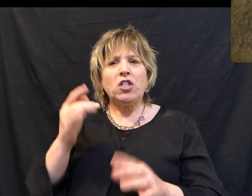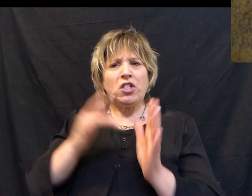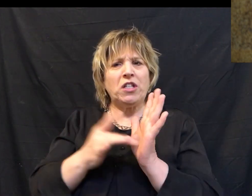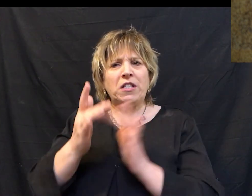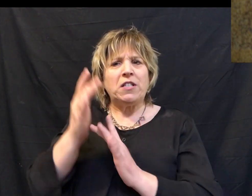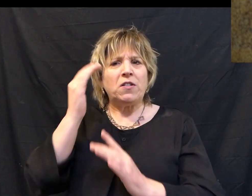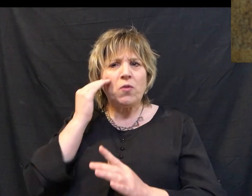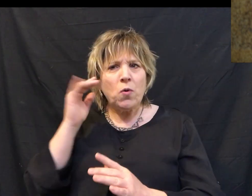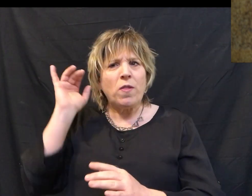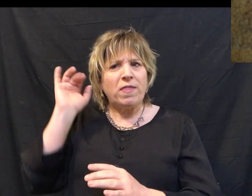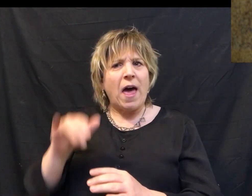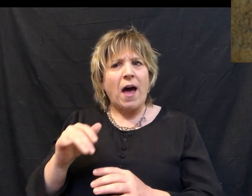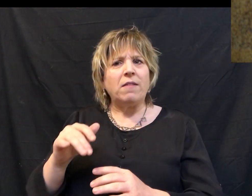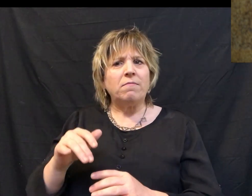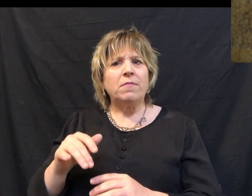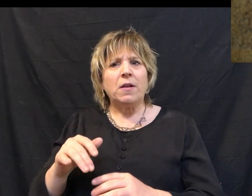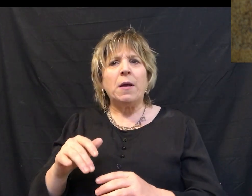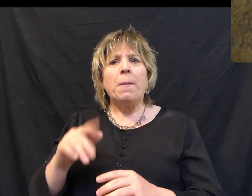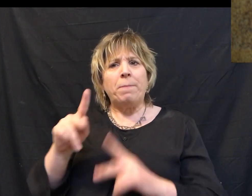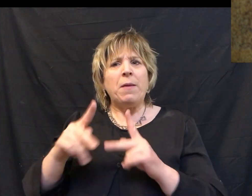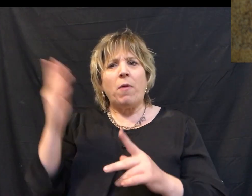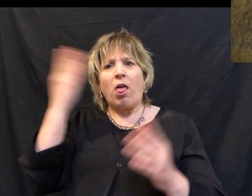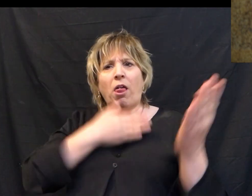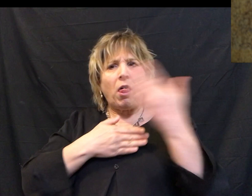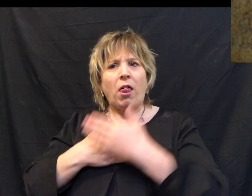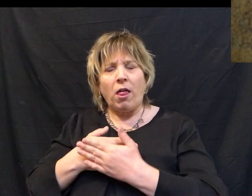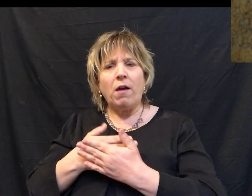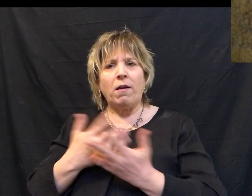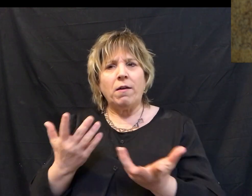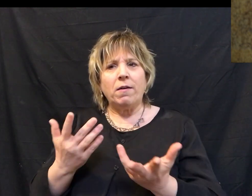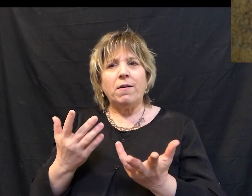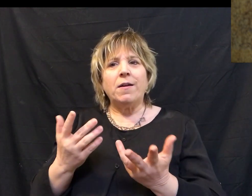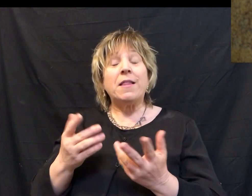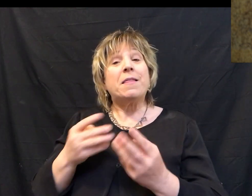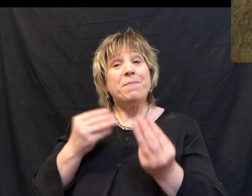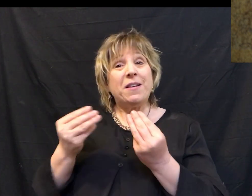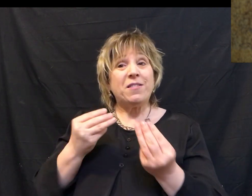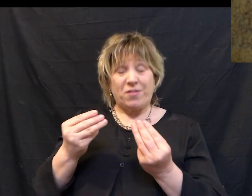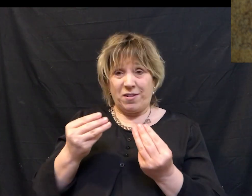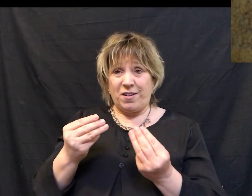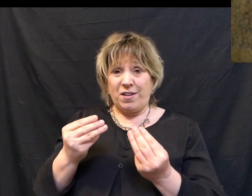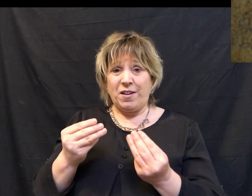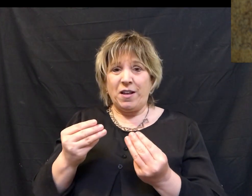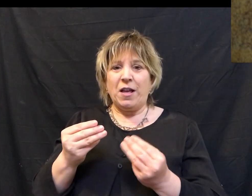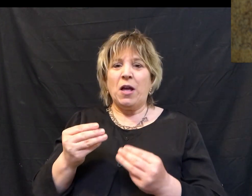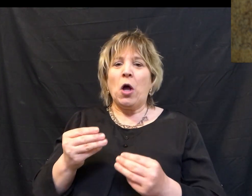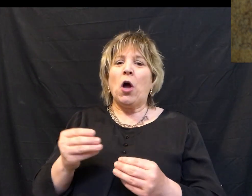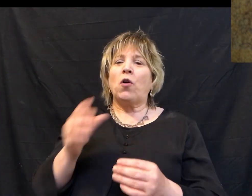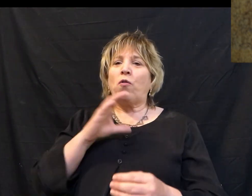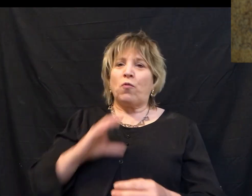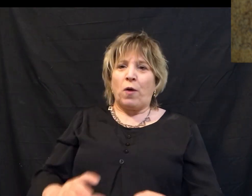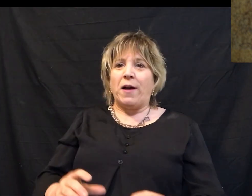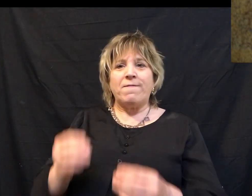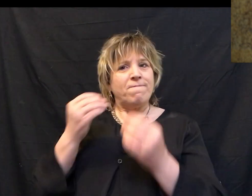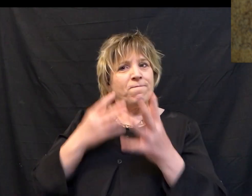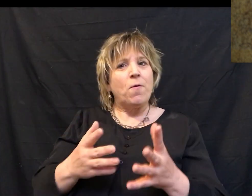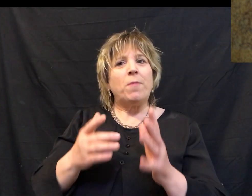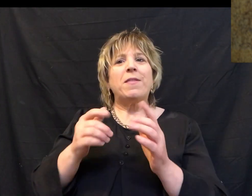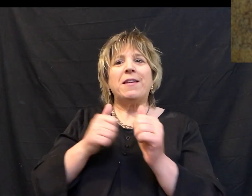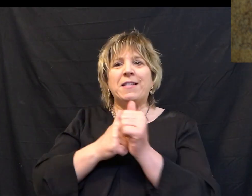knew that in reality, the people had missed it. All throughout his ministry, Christ repeatedly told his